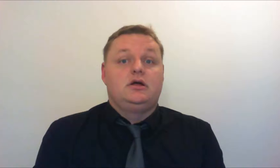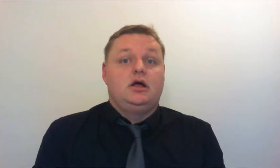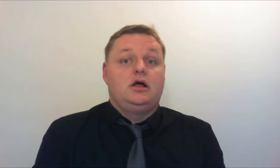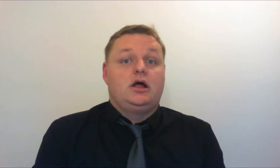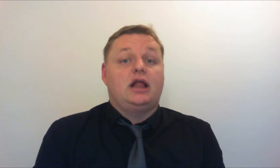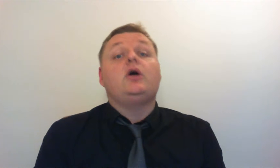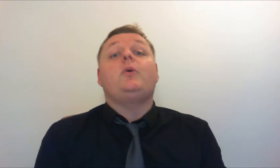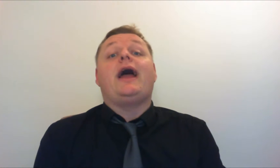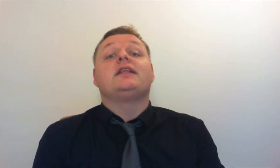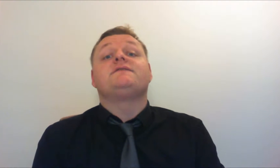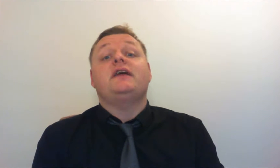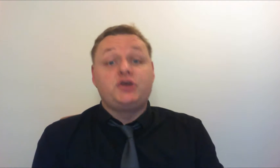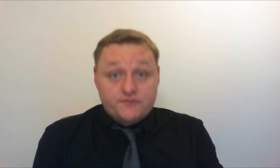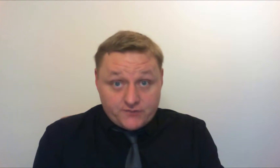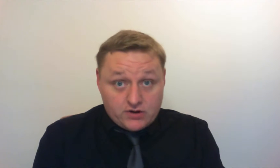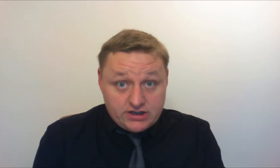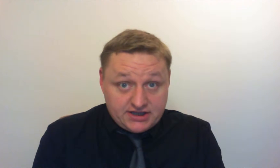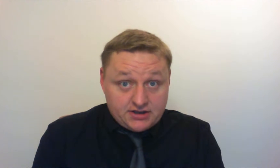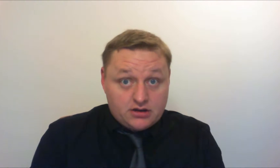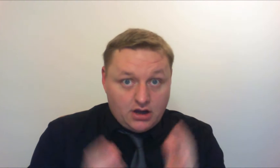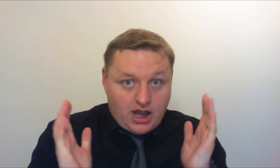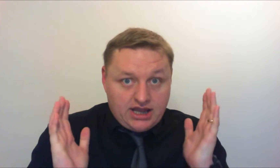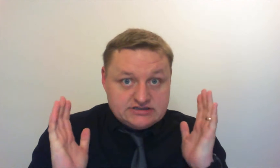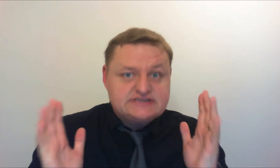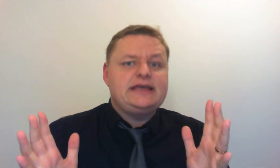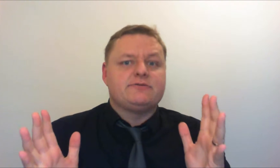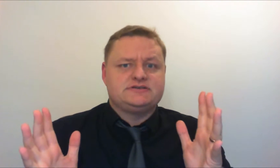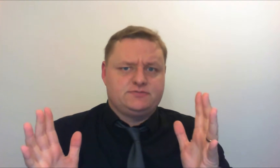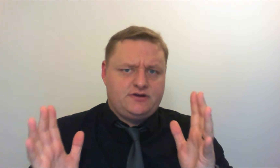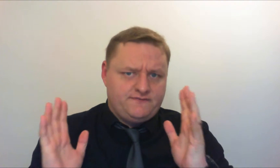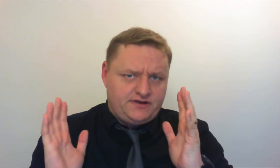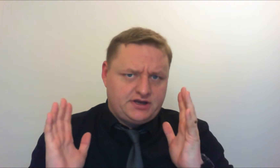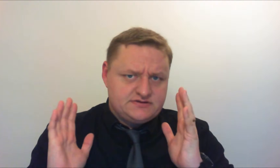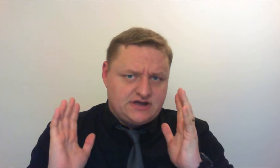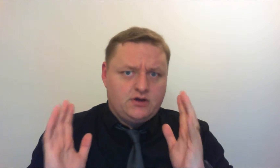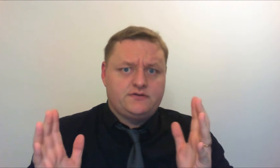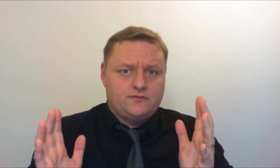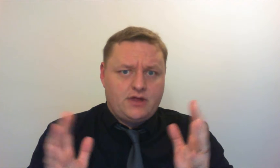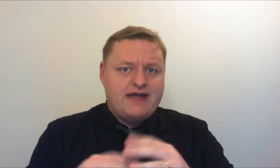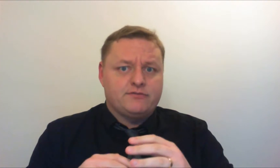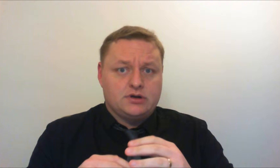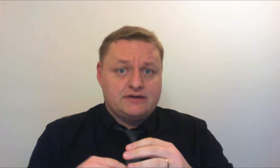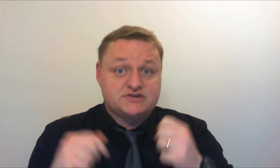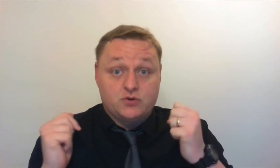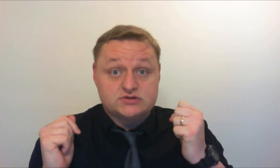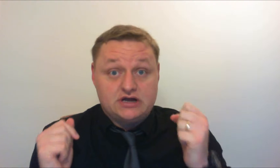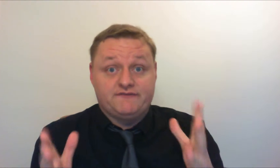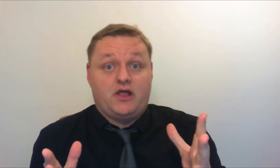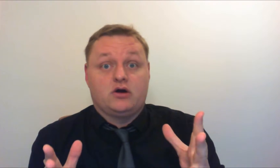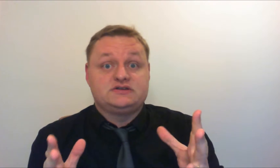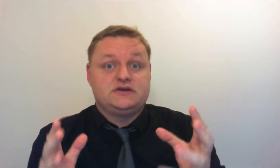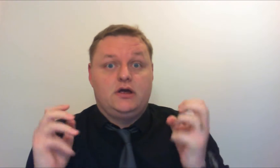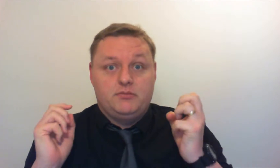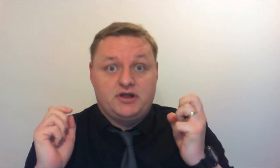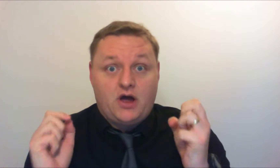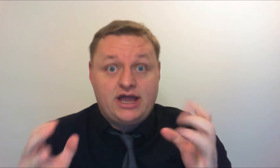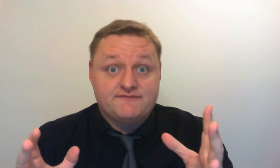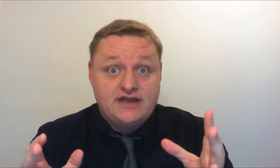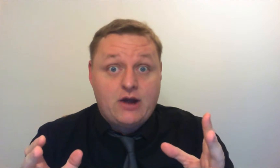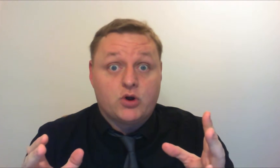Hello and thank you for clicking on a series of videos that I do that everyone else calls vlogs but I have now come